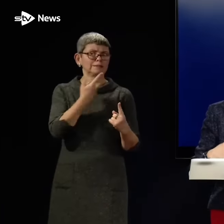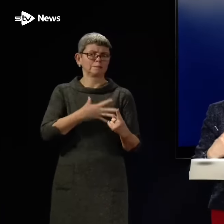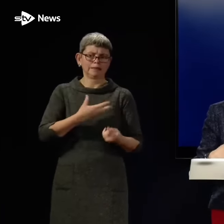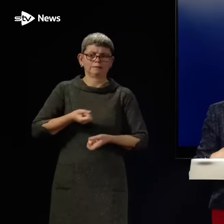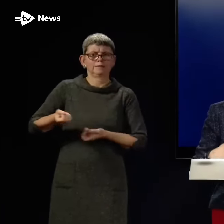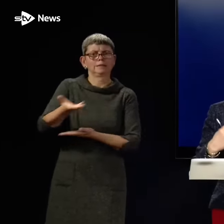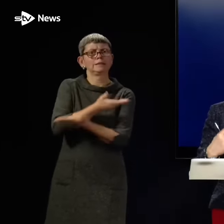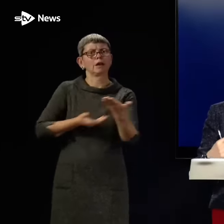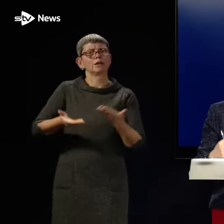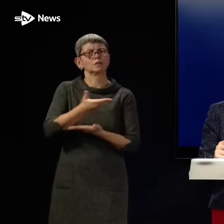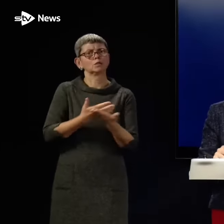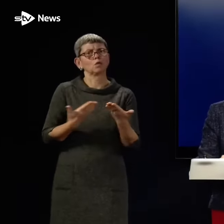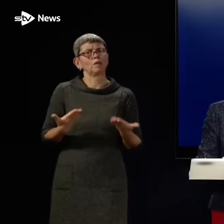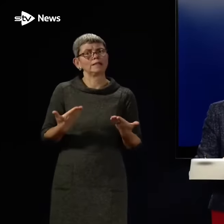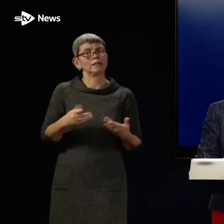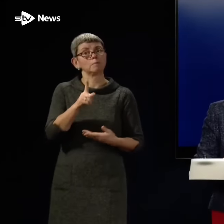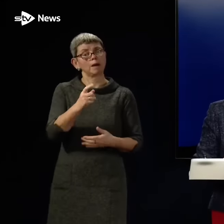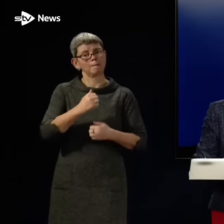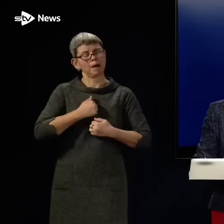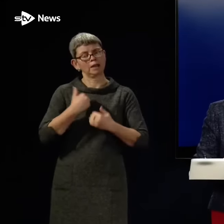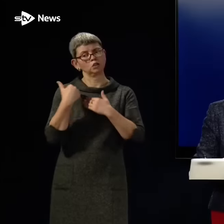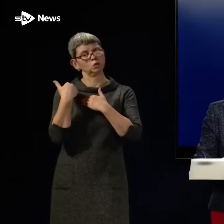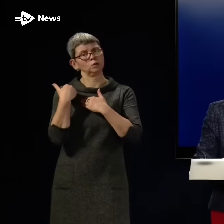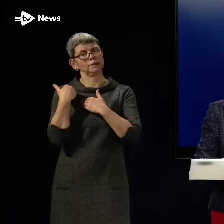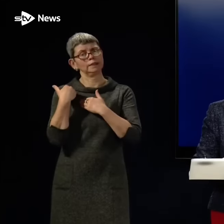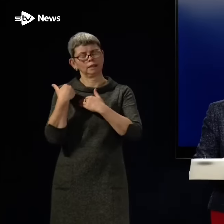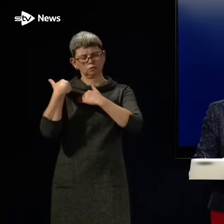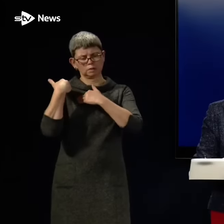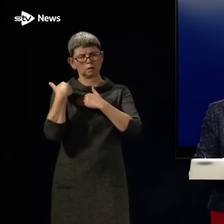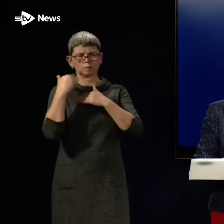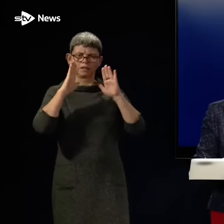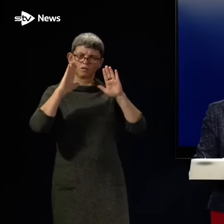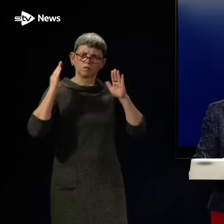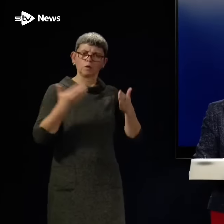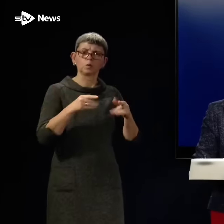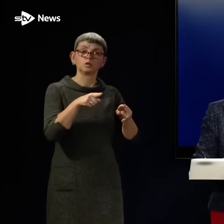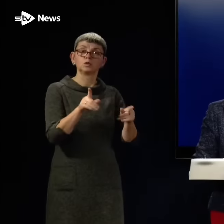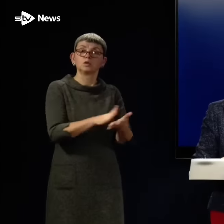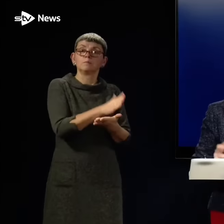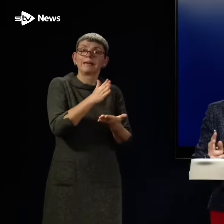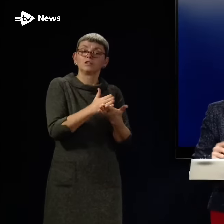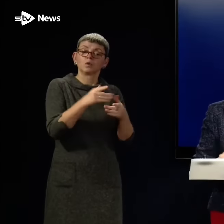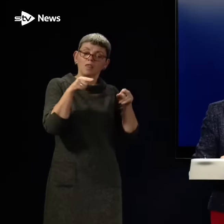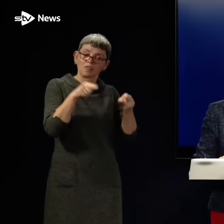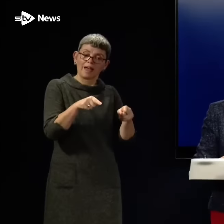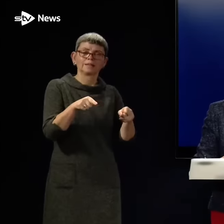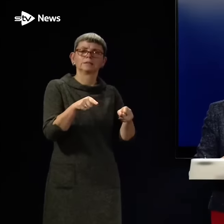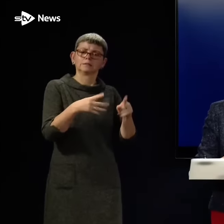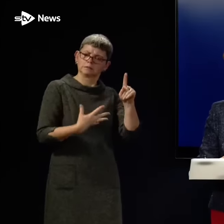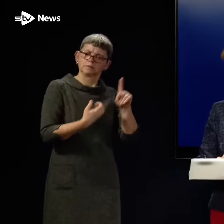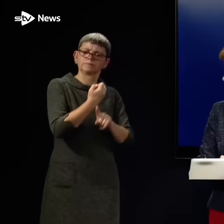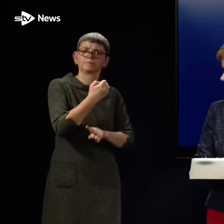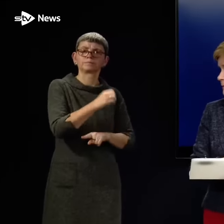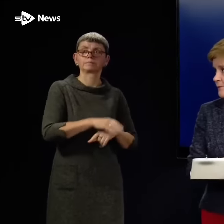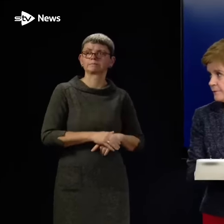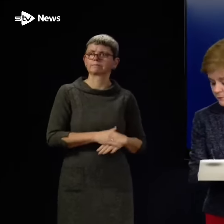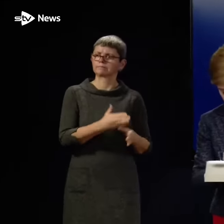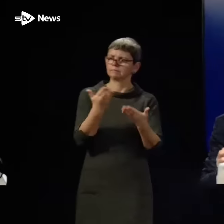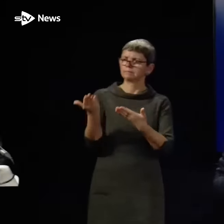But my job, my duty, my responsibility is to focus on making sure that that is what we are delivering.